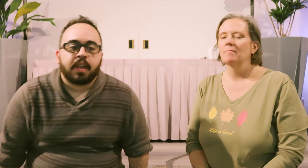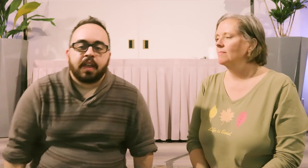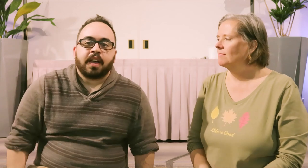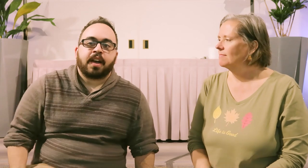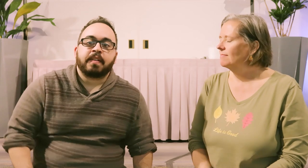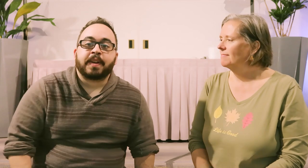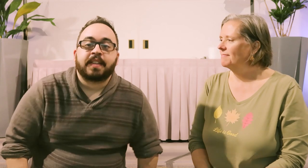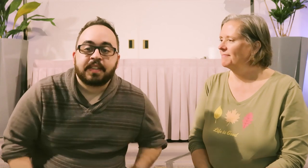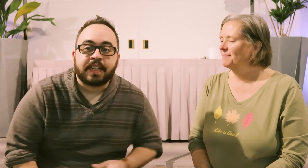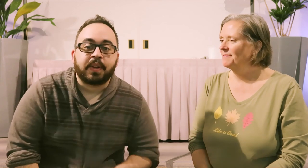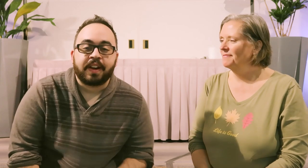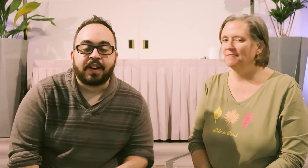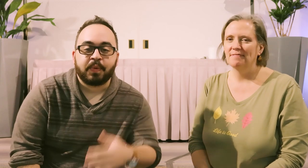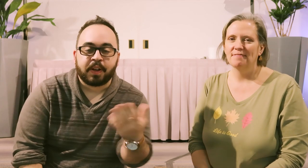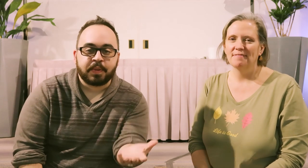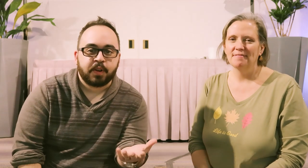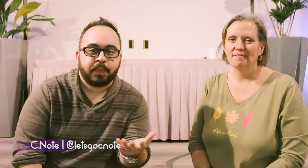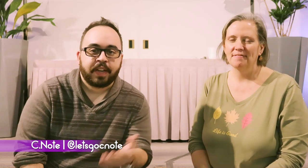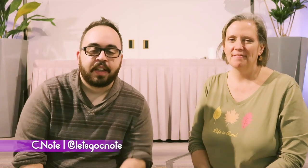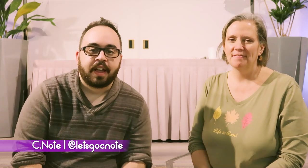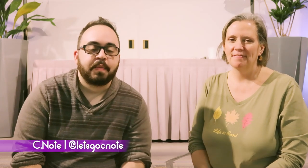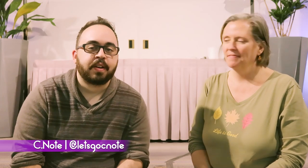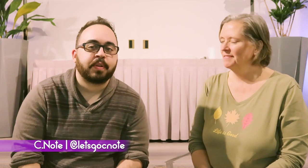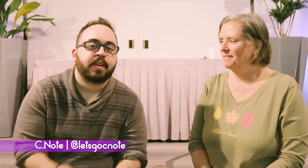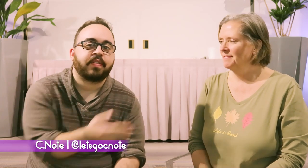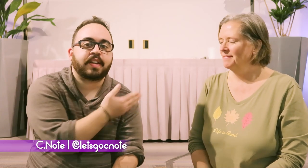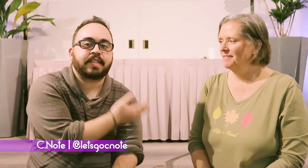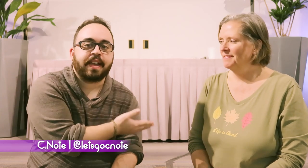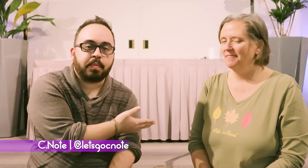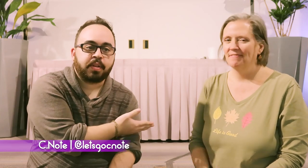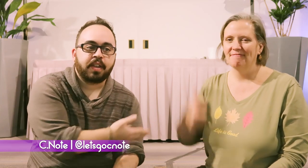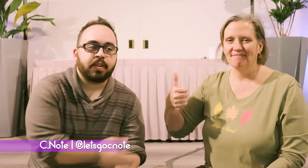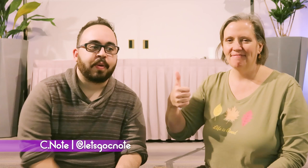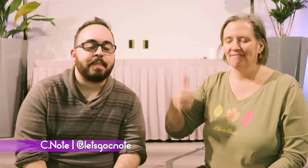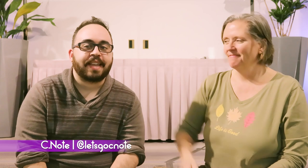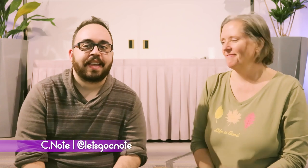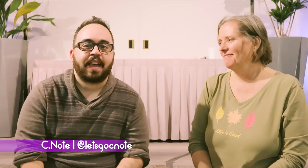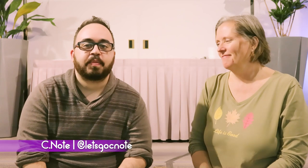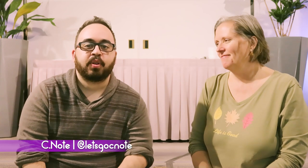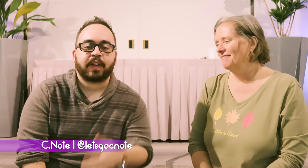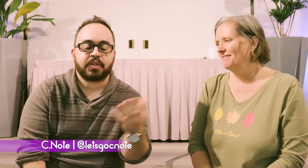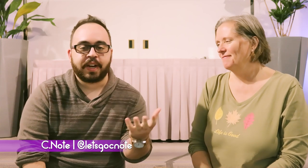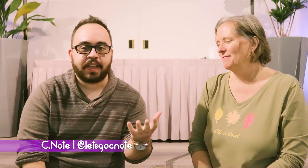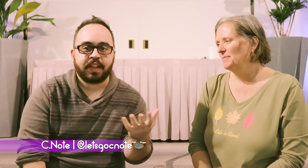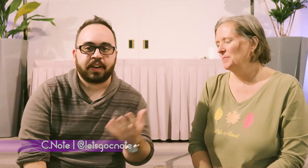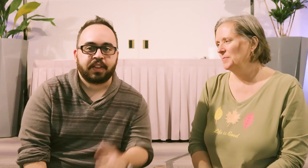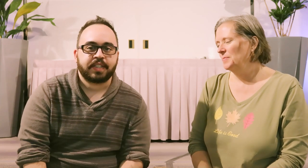Alright everybody, CNote here. Welcome to Dopamine. I'm here with my friend Deb, who I met at Profiler Training here in Los